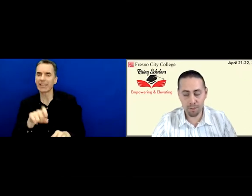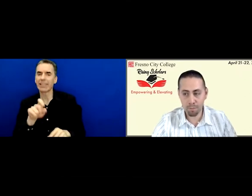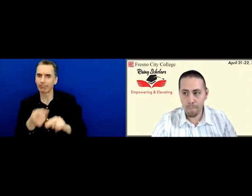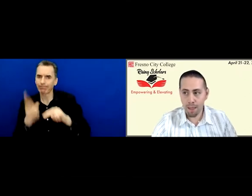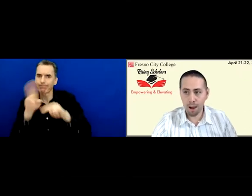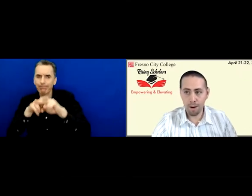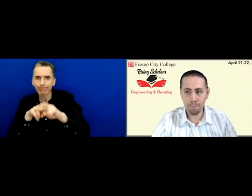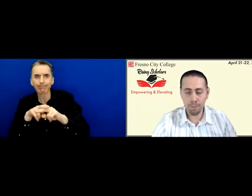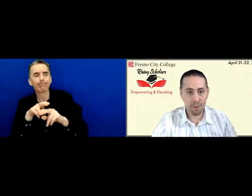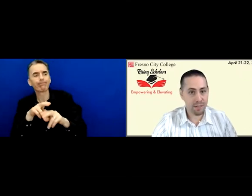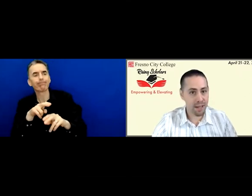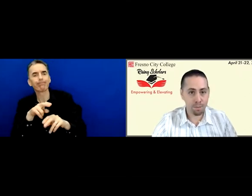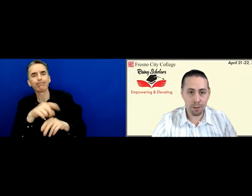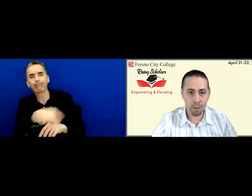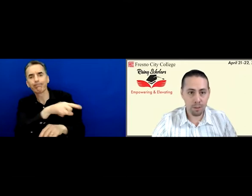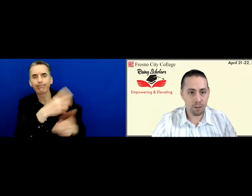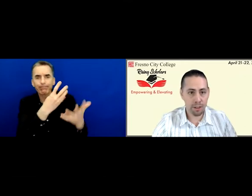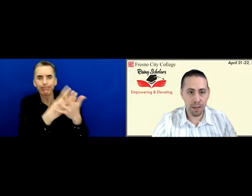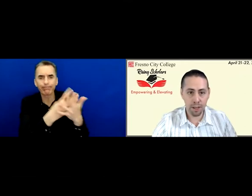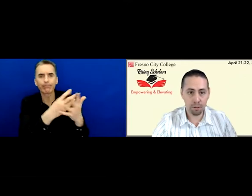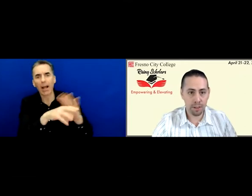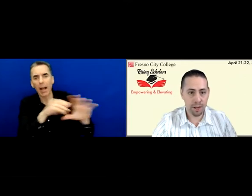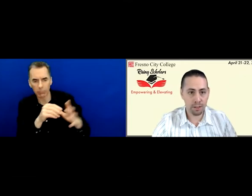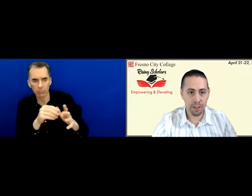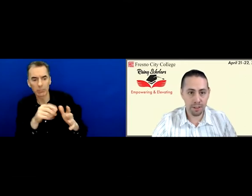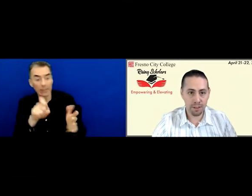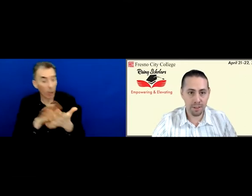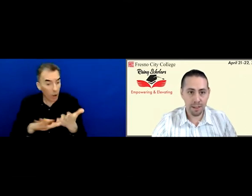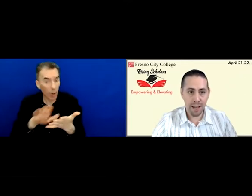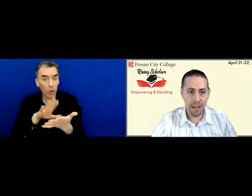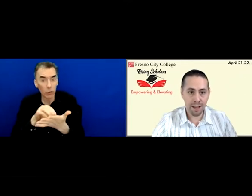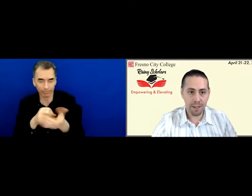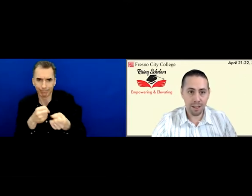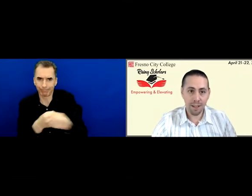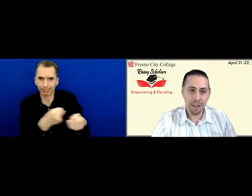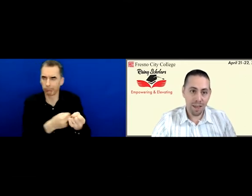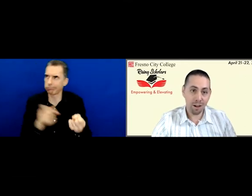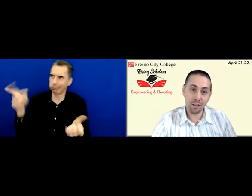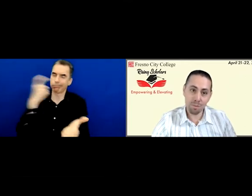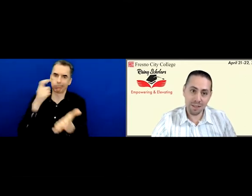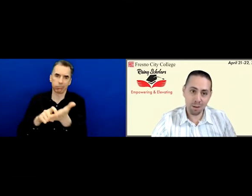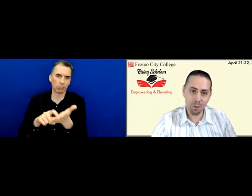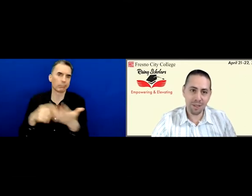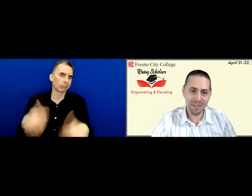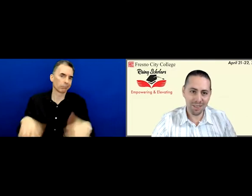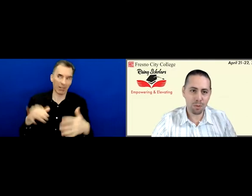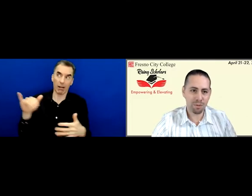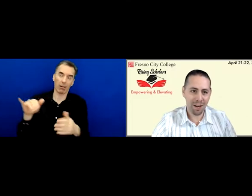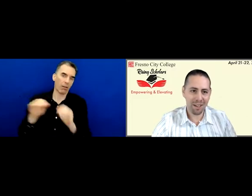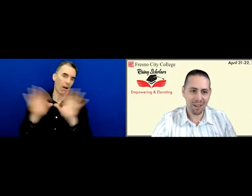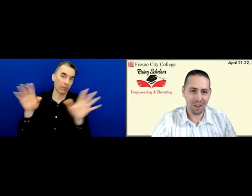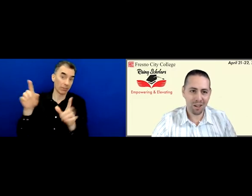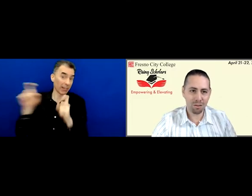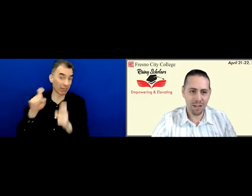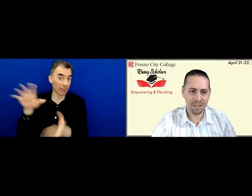students. I'm excited about the opportunity ahead over the next three years, and that also means that we will continue to